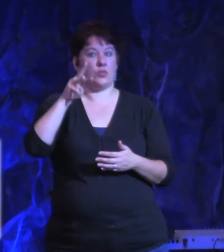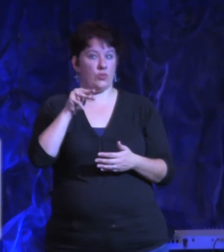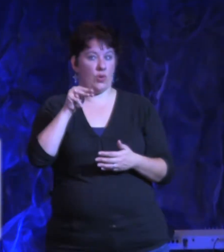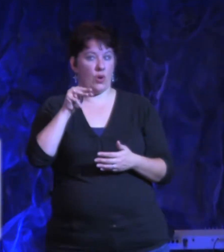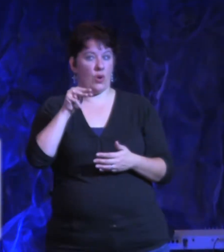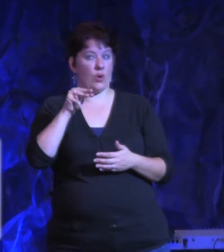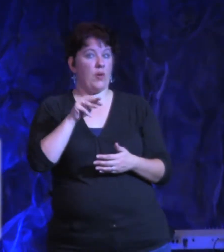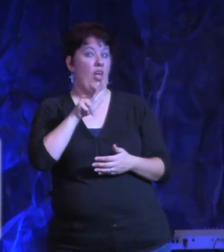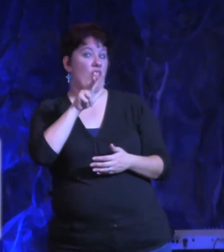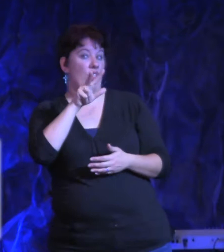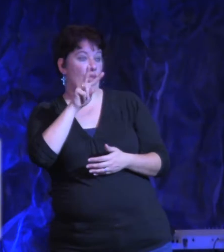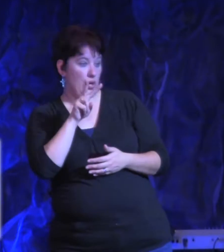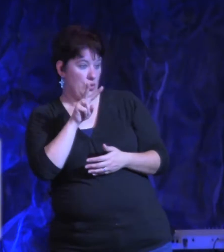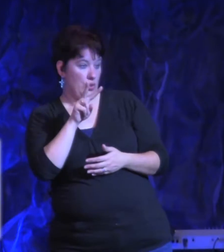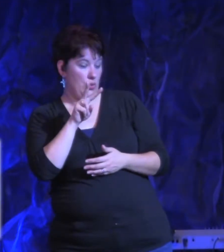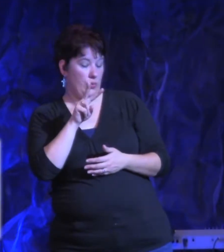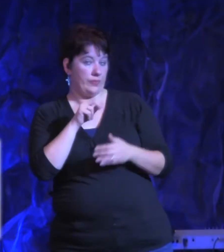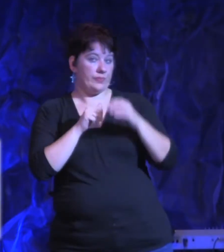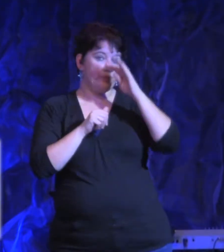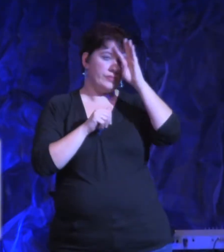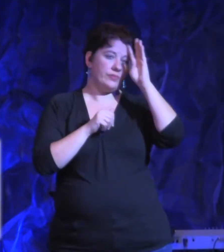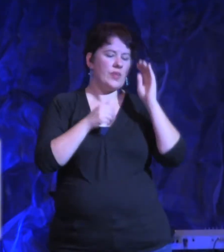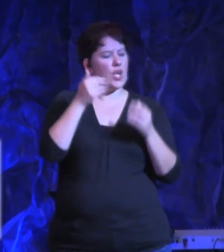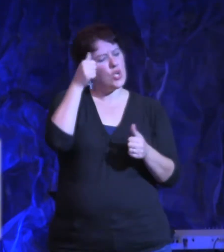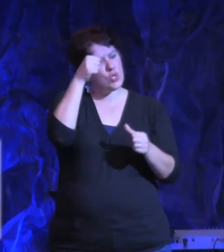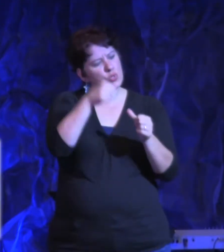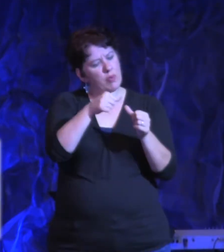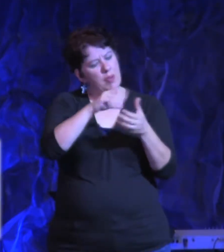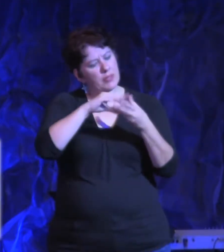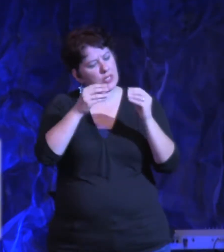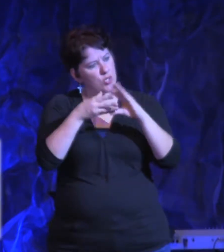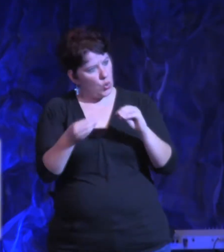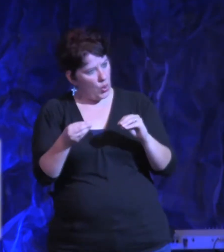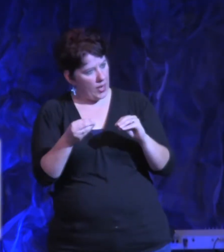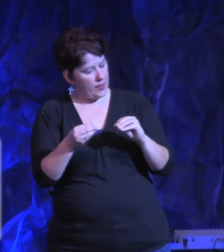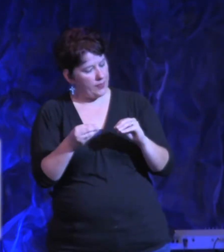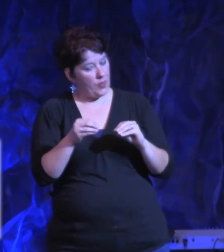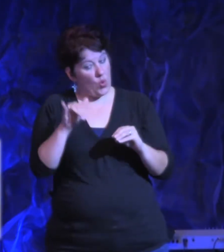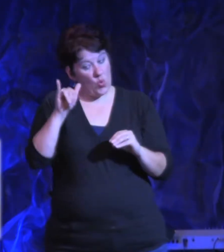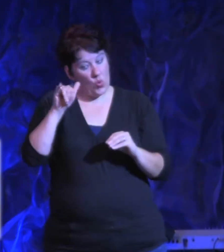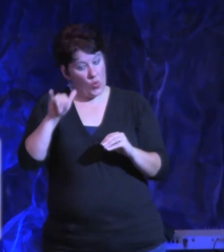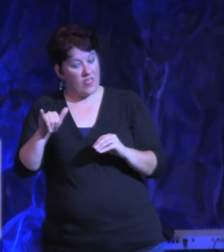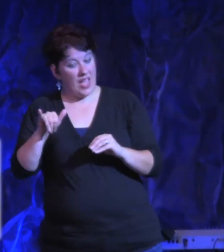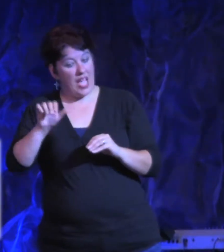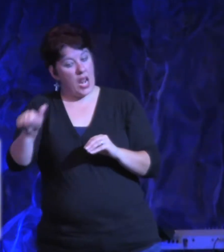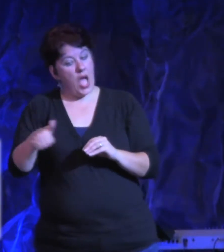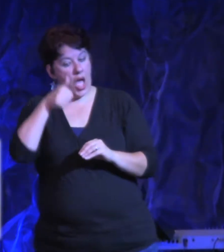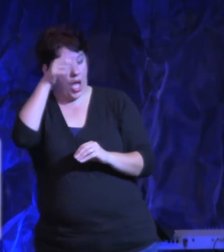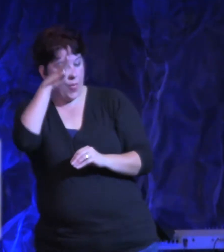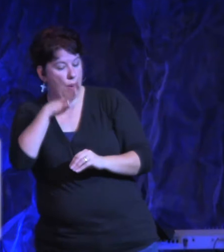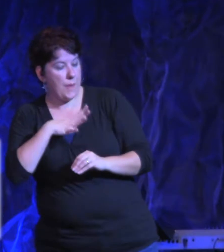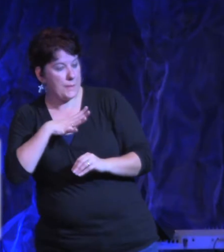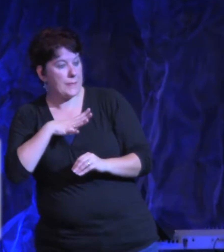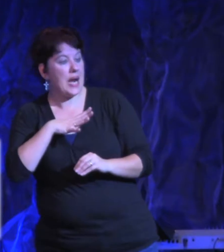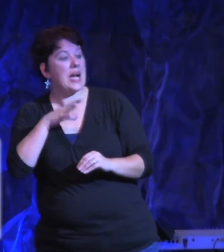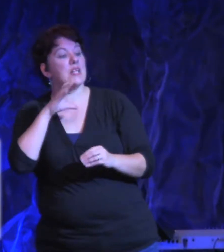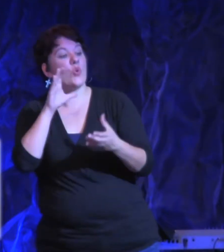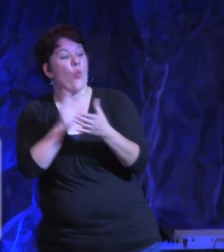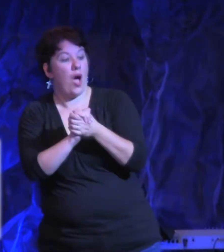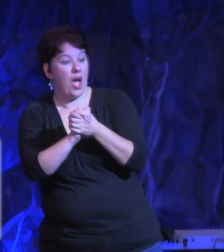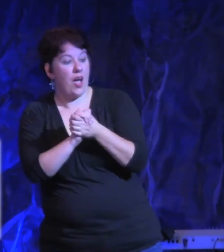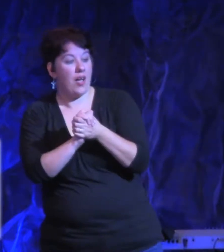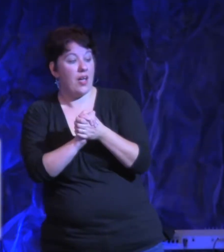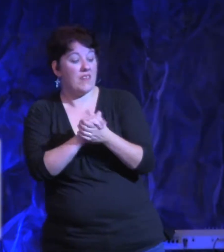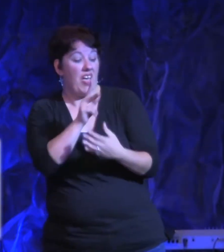sinned with Bathsheba, and then he murdered Uriah. And he was the king, remember? He of God, to